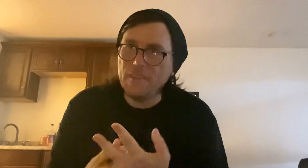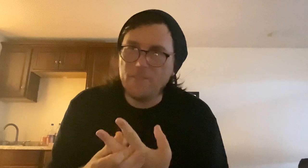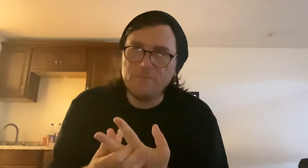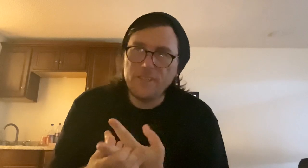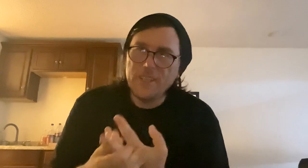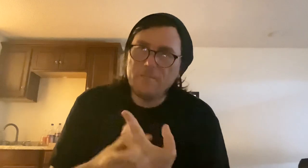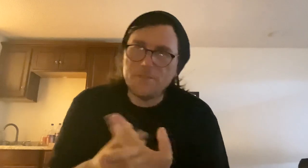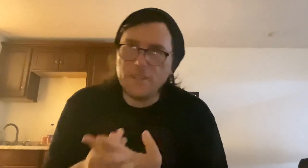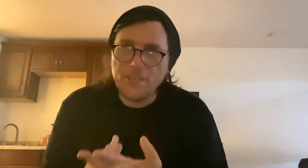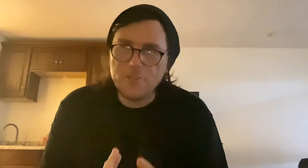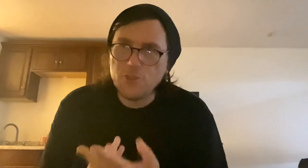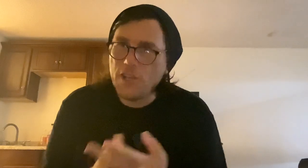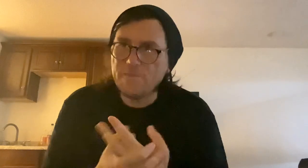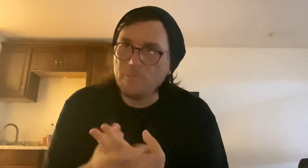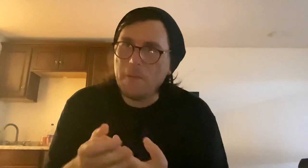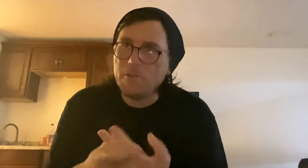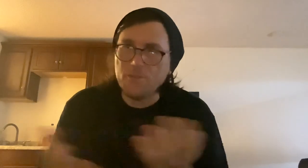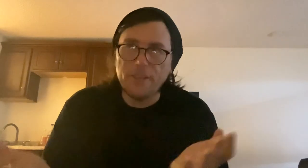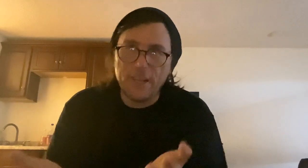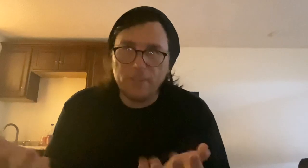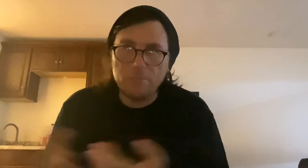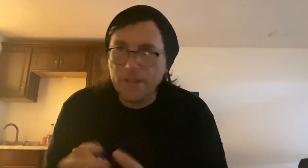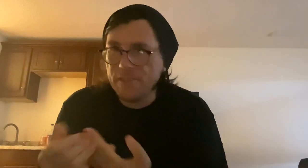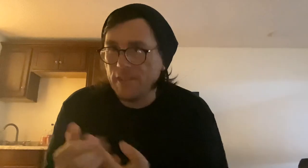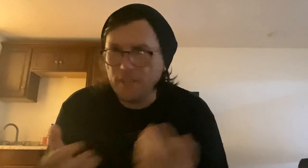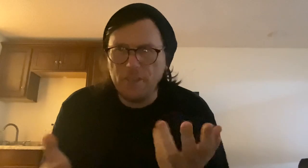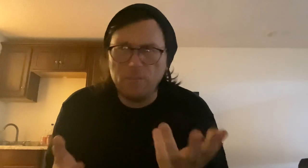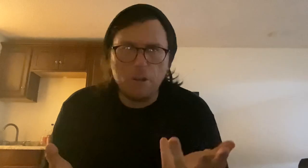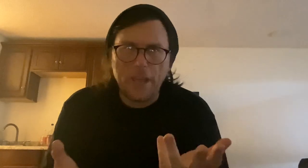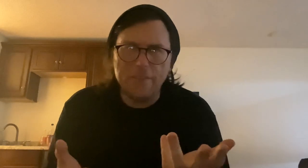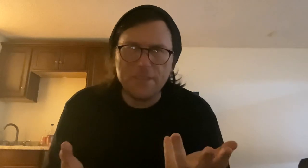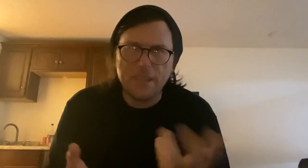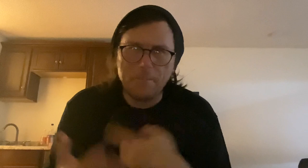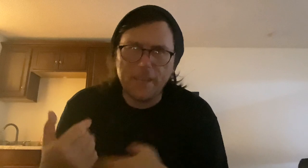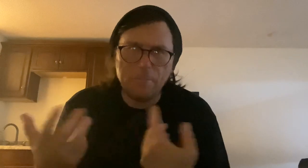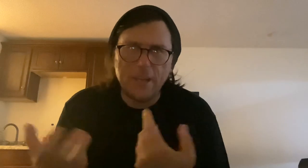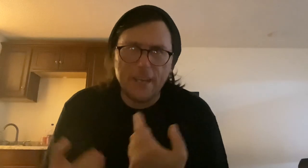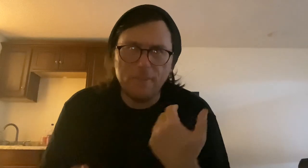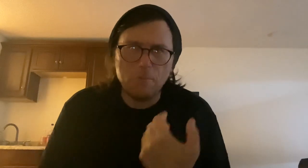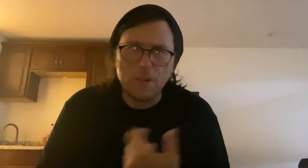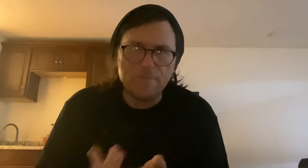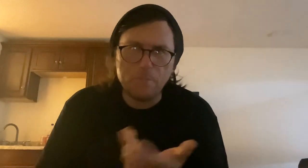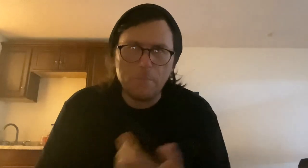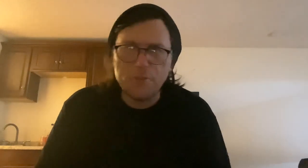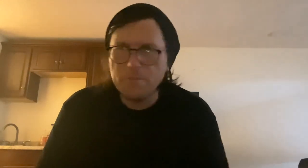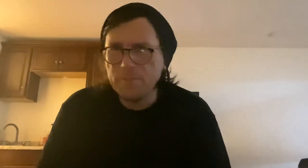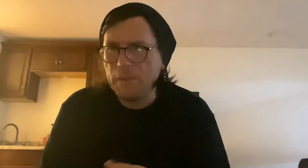you know, for sale that is just for members only at a good price. You know, I'll probably have the same thing but at a lower price for memberships maybe.